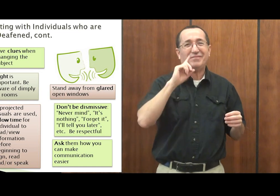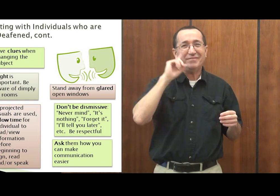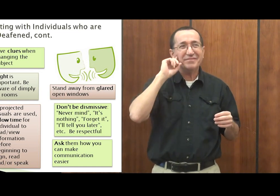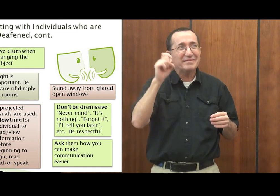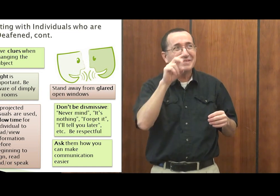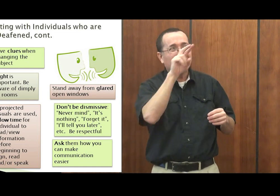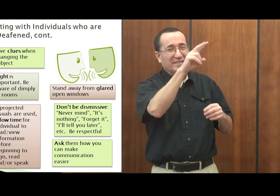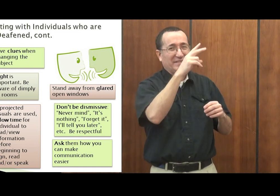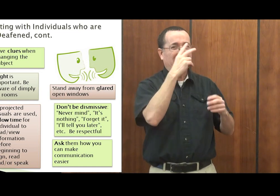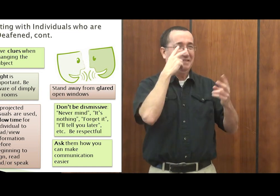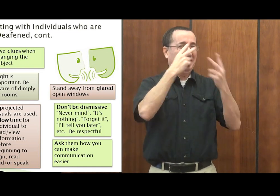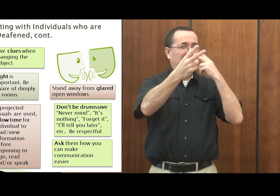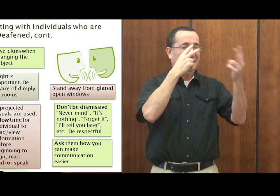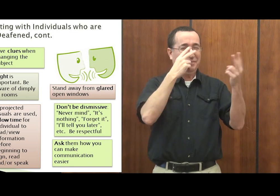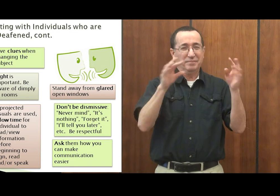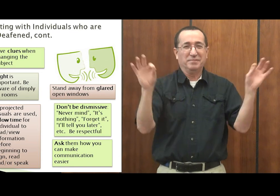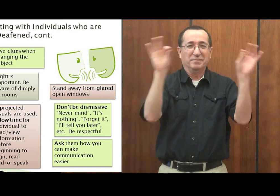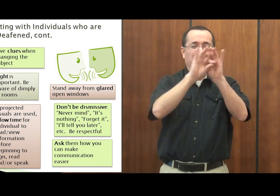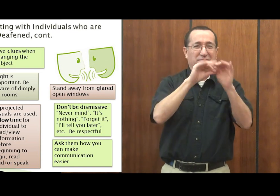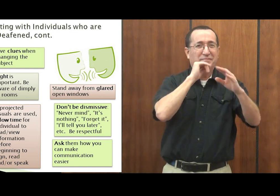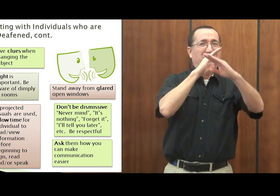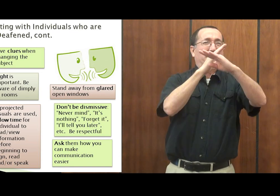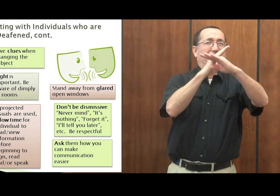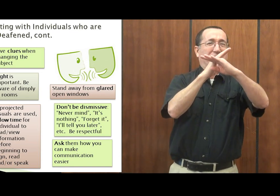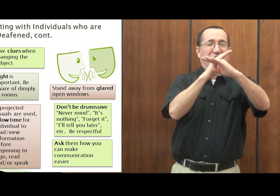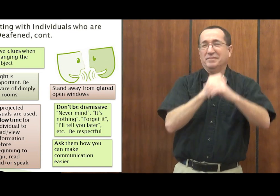You just don't want to block the communication. That's all.